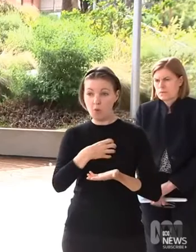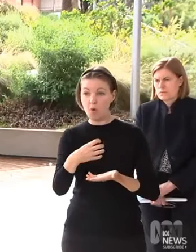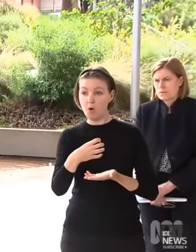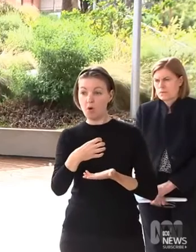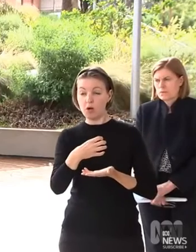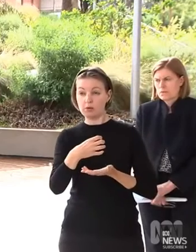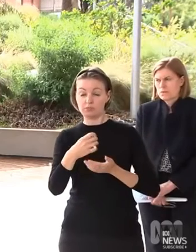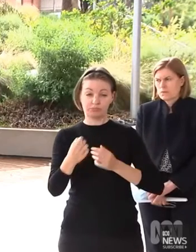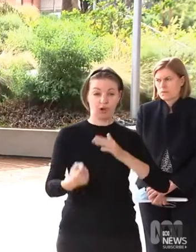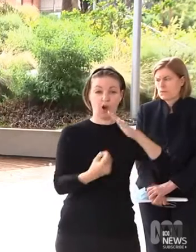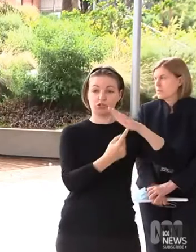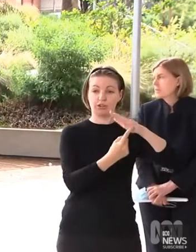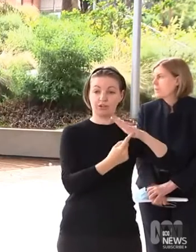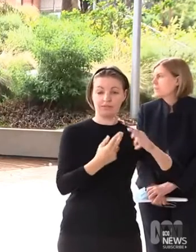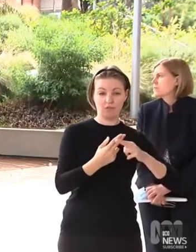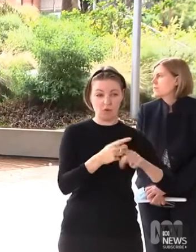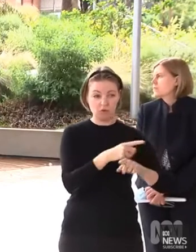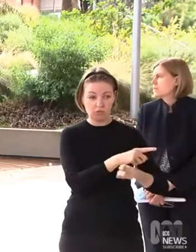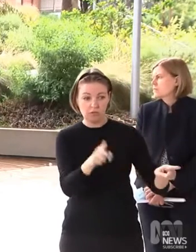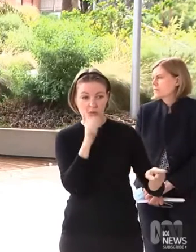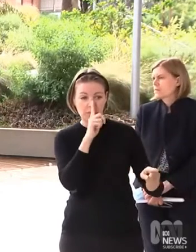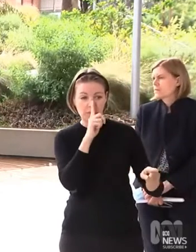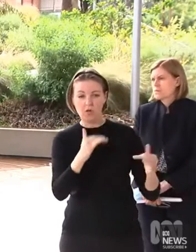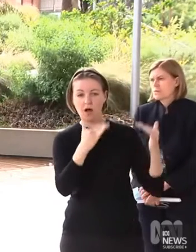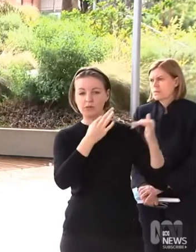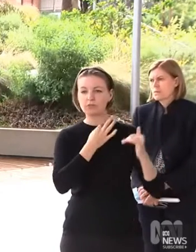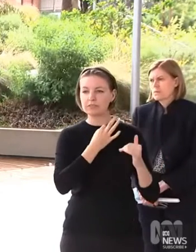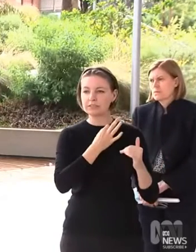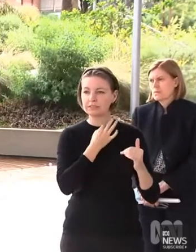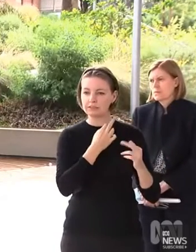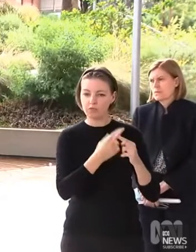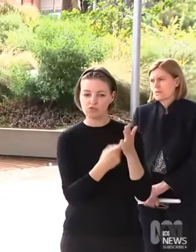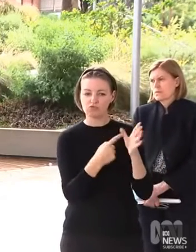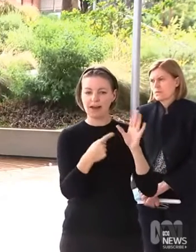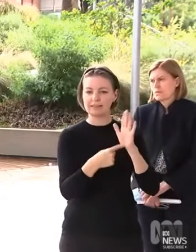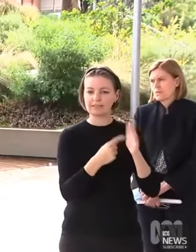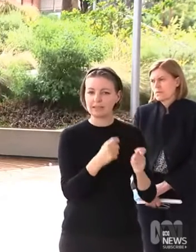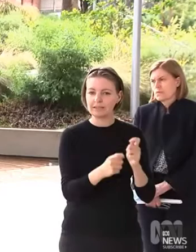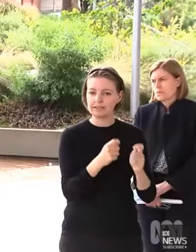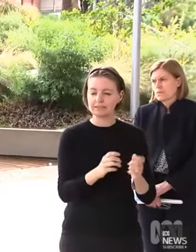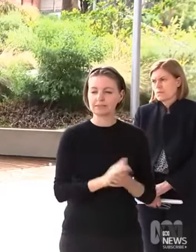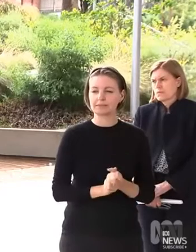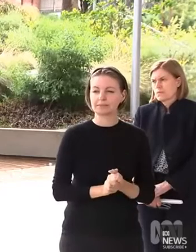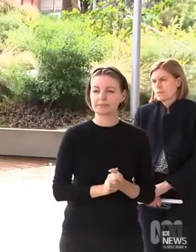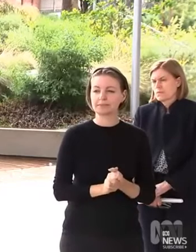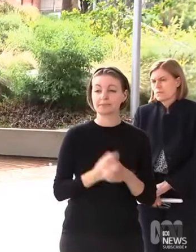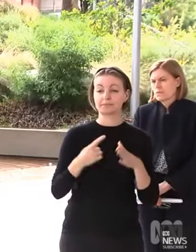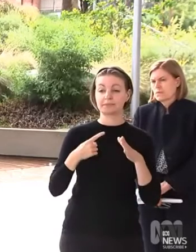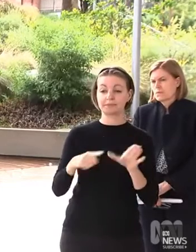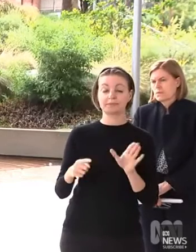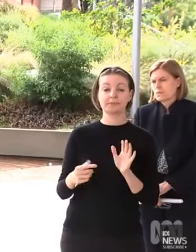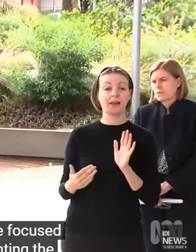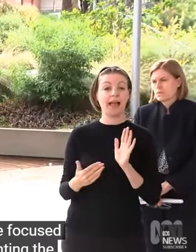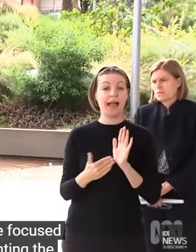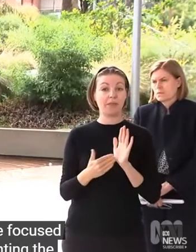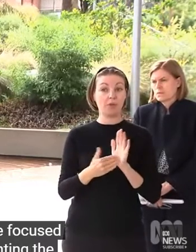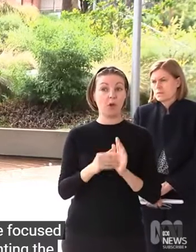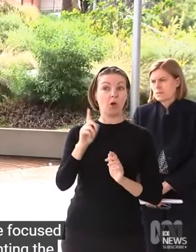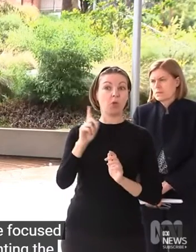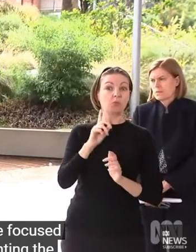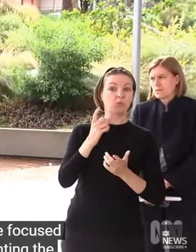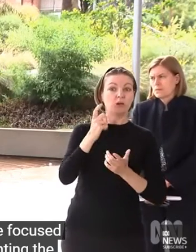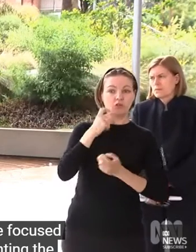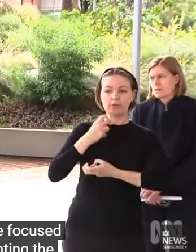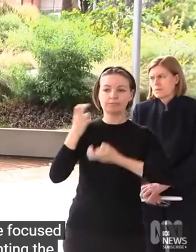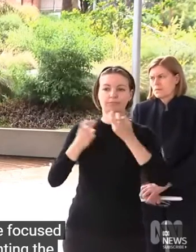access to rapid antigen tests? Well, main thing we're focused on now is supplementing the Commonwealth's acquisition of rapid antigen